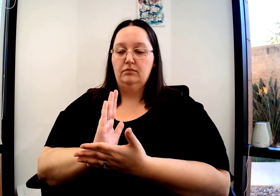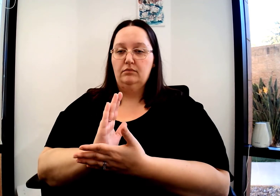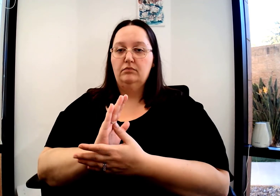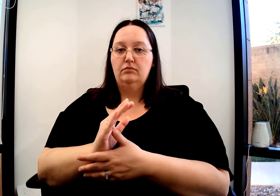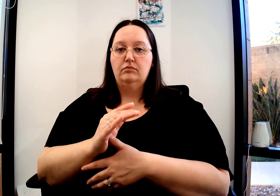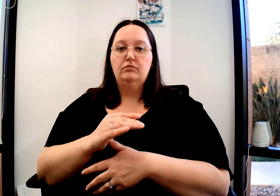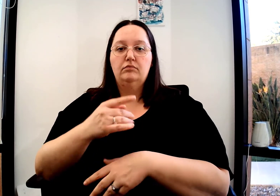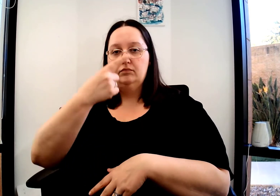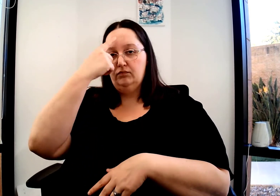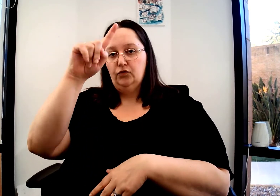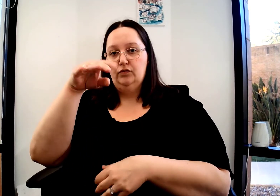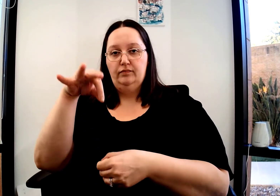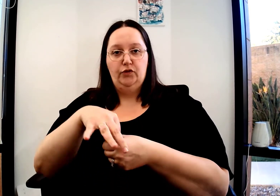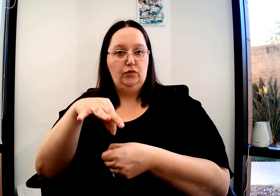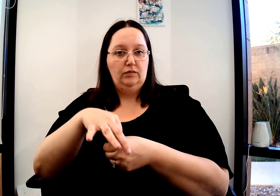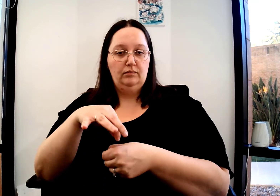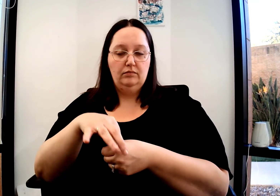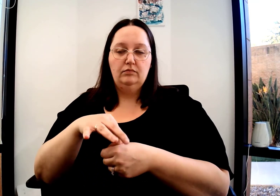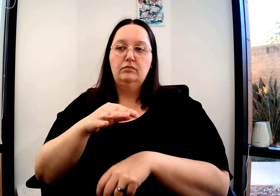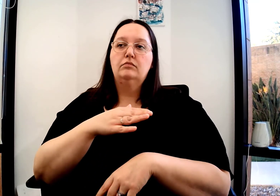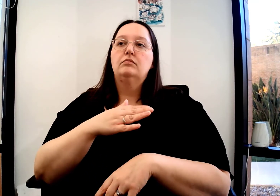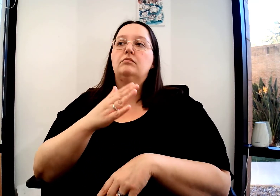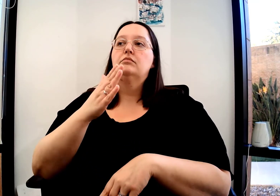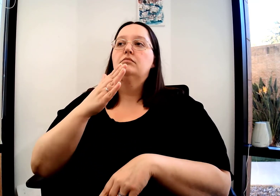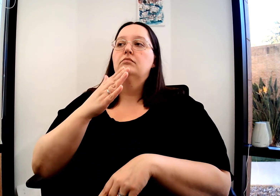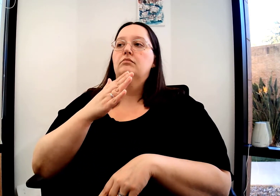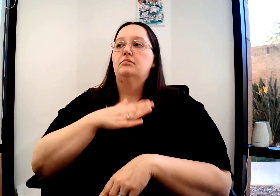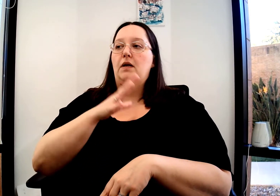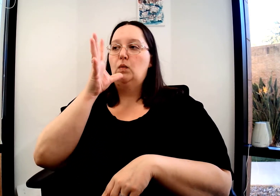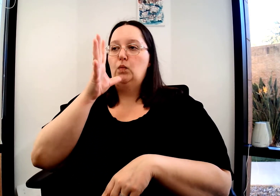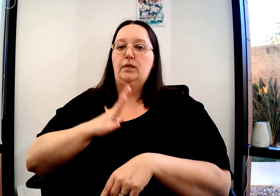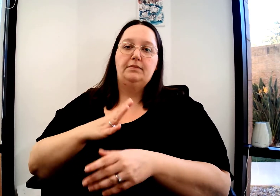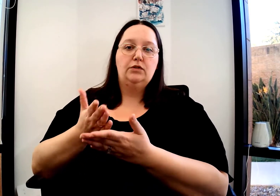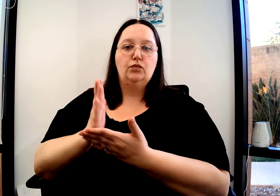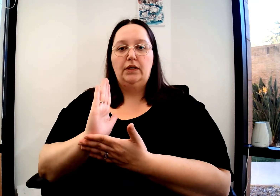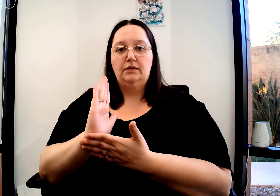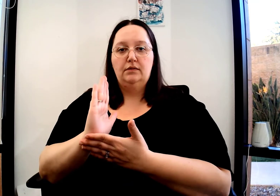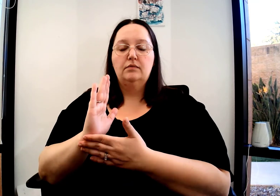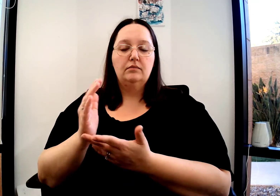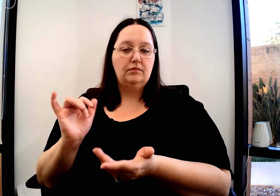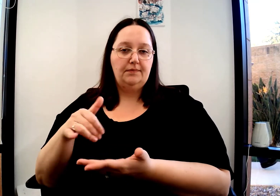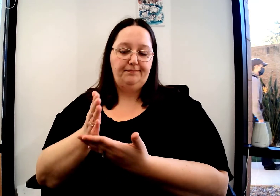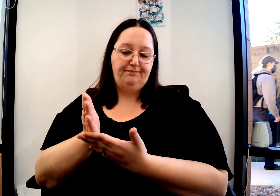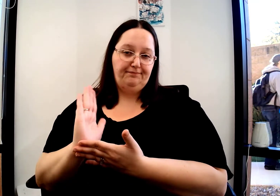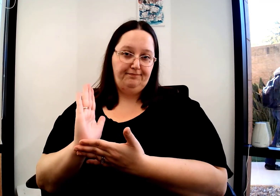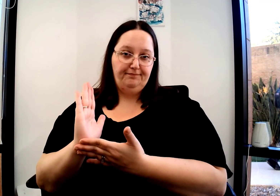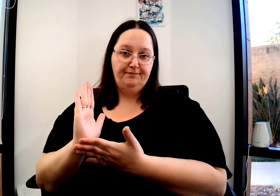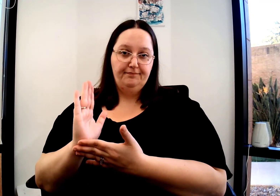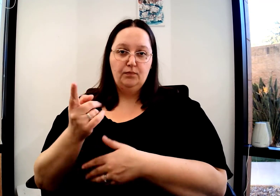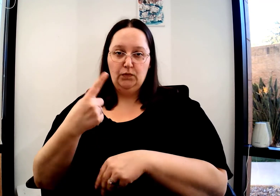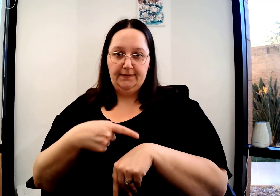My right as a citizen. It is my right to vote. My women's rights.